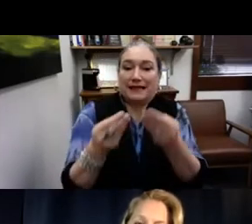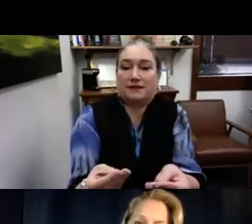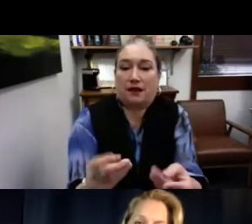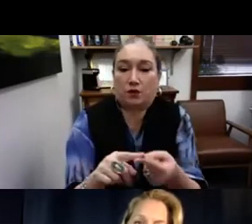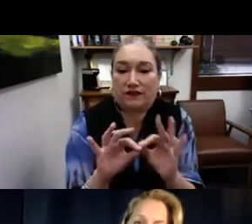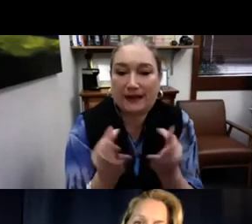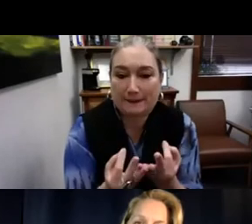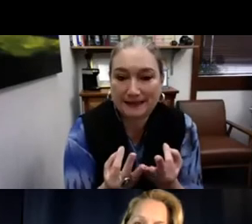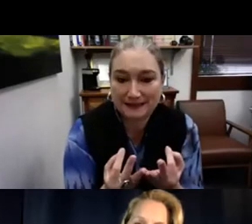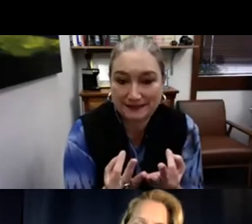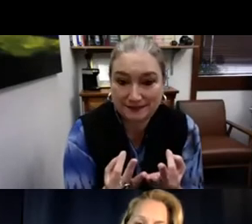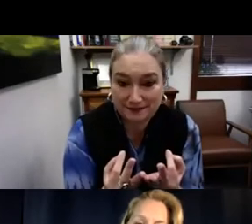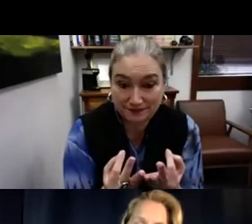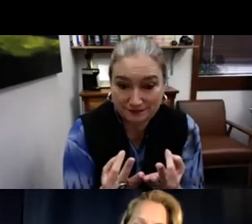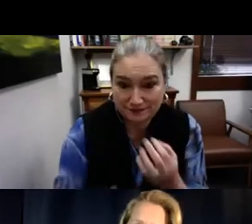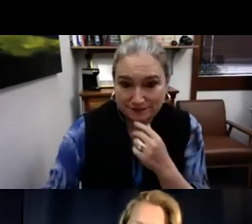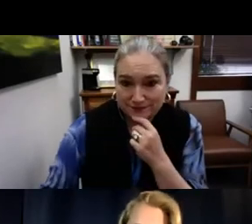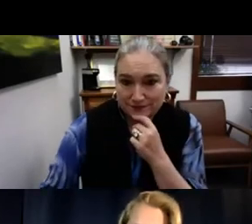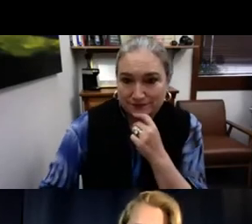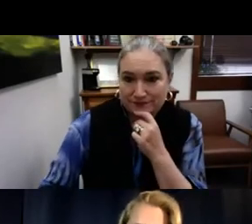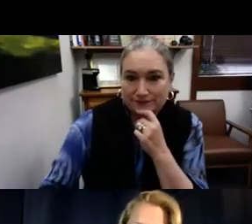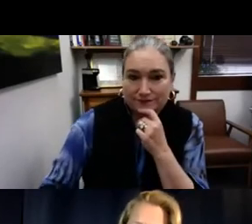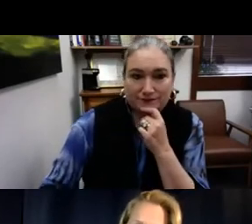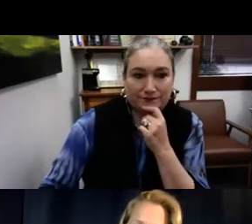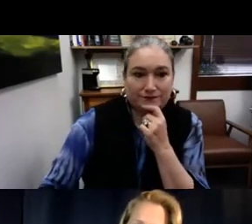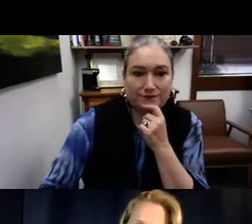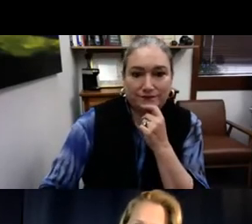So that framing is now passed on to the families.